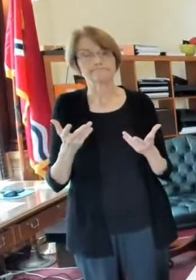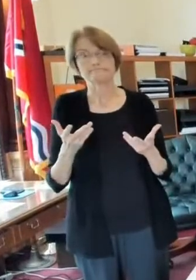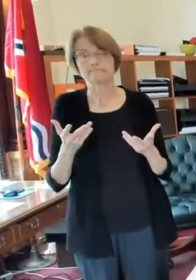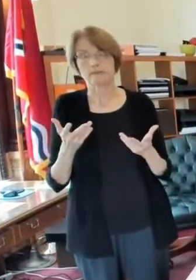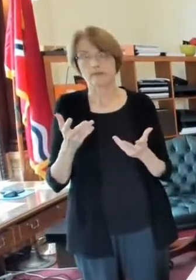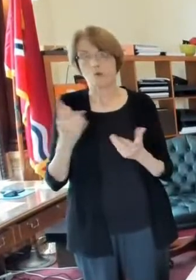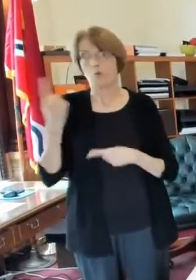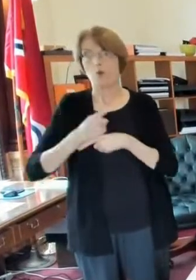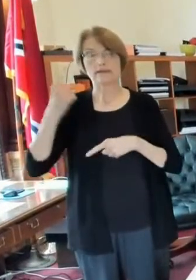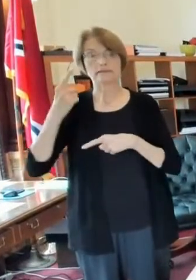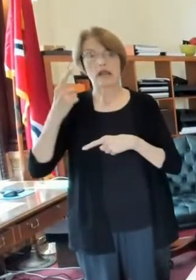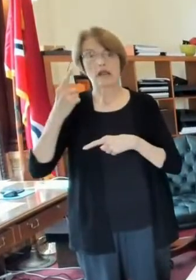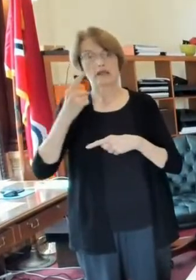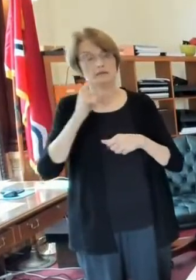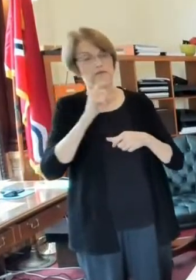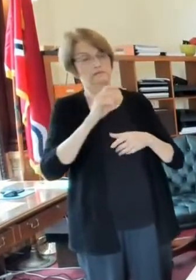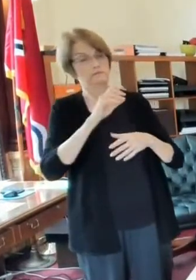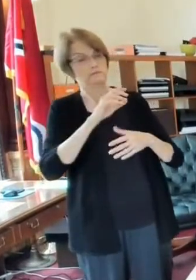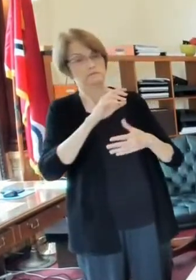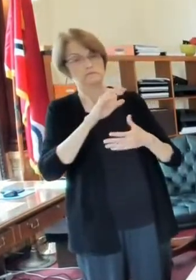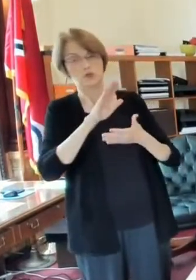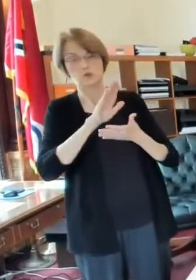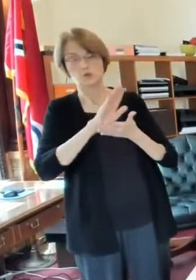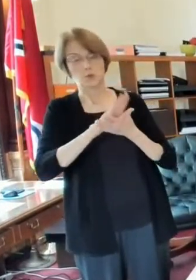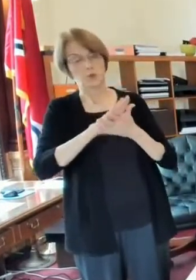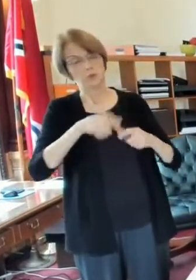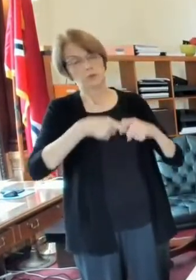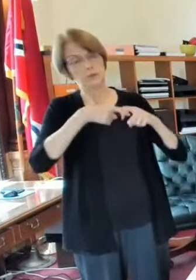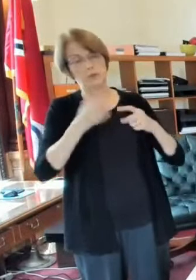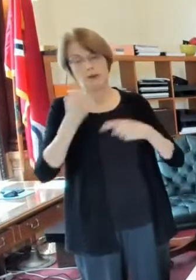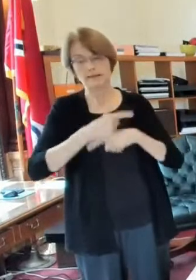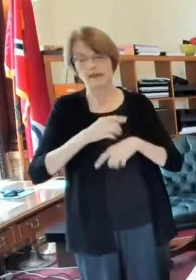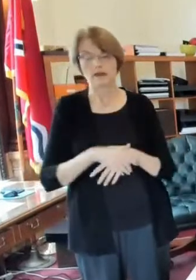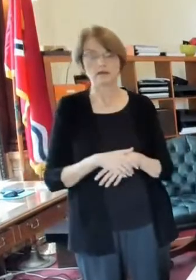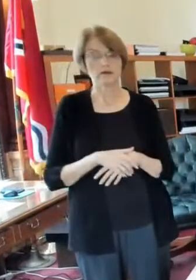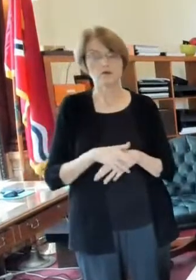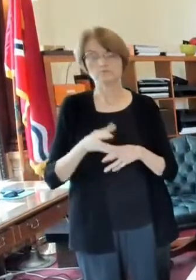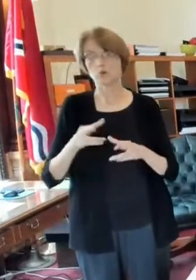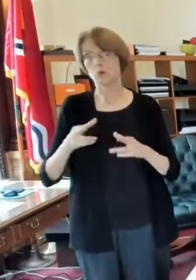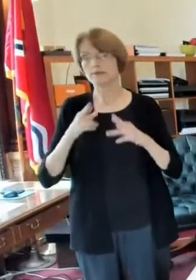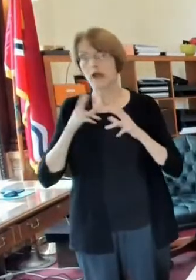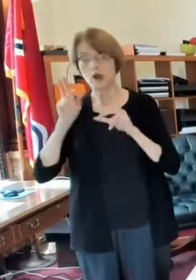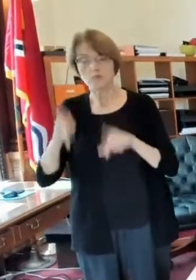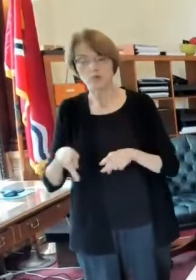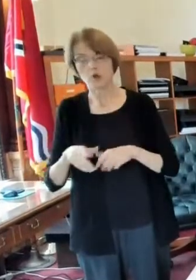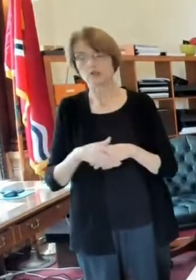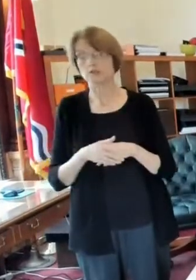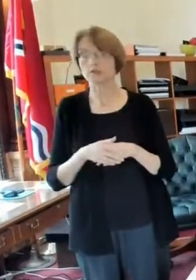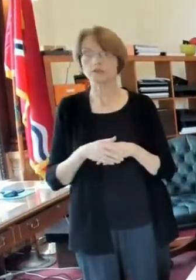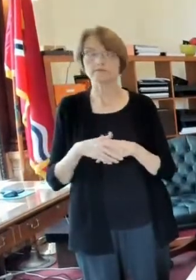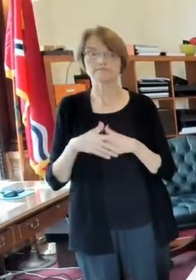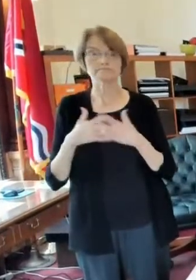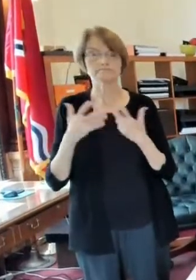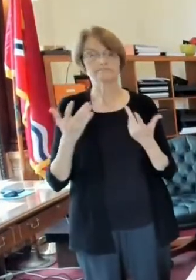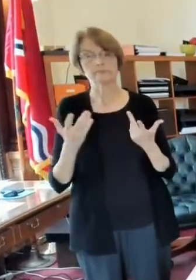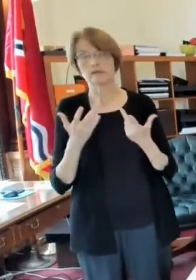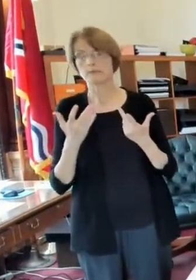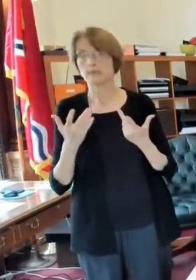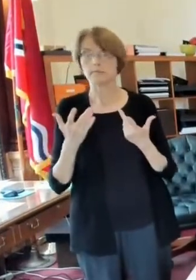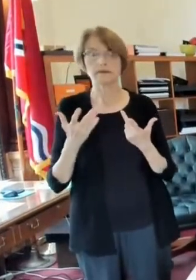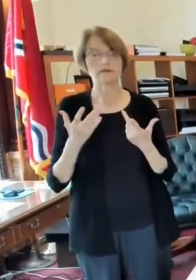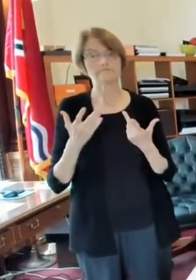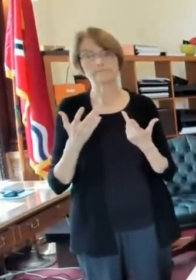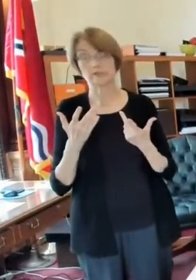give up that that day in november if you are maybe somebody who's retired or if you're somebody who you know is willing to take a day of